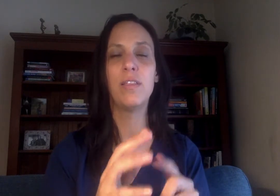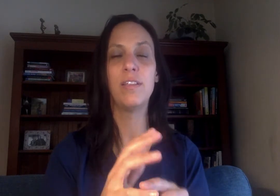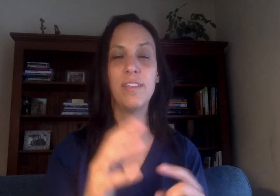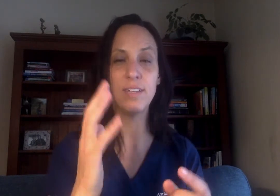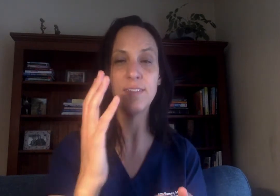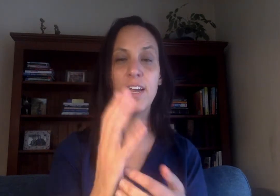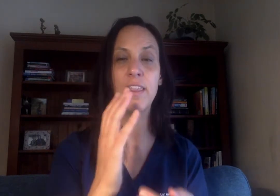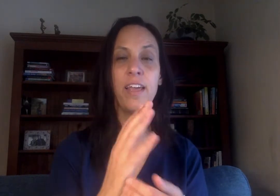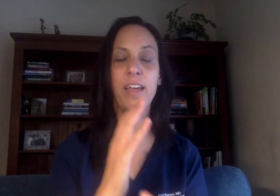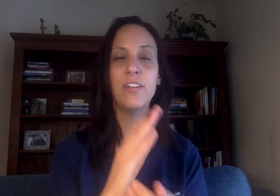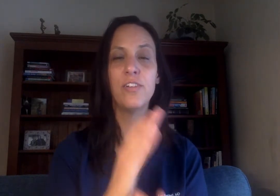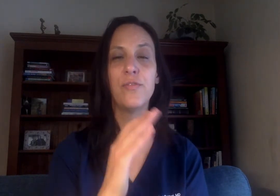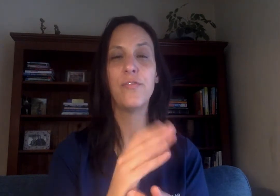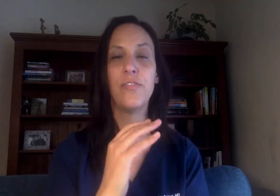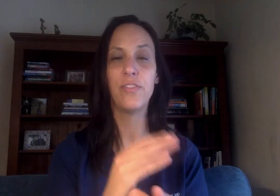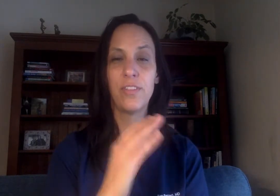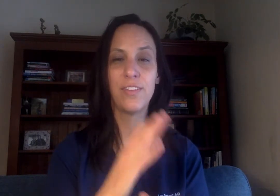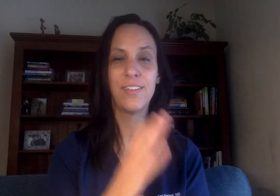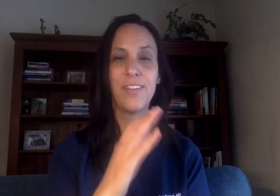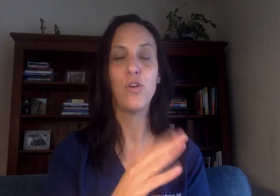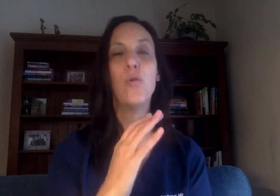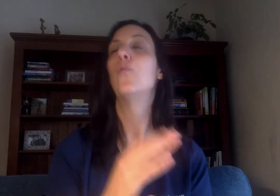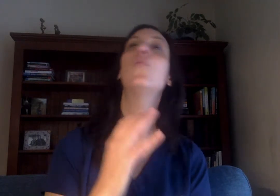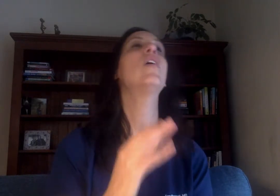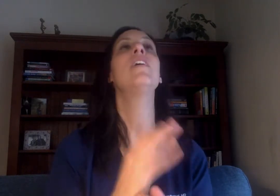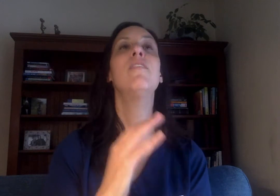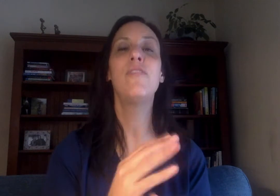inside of the hand. What if